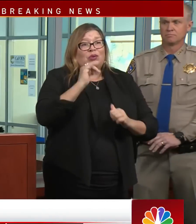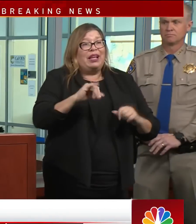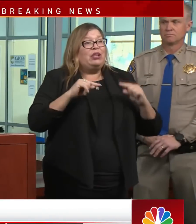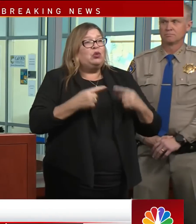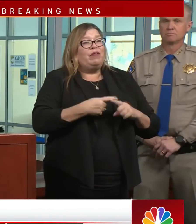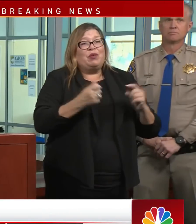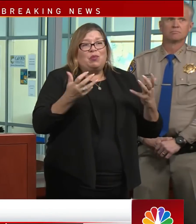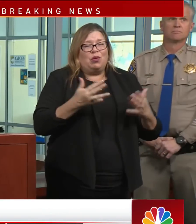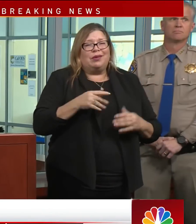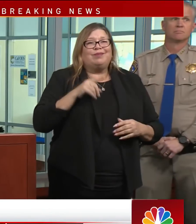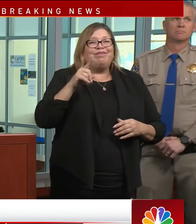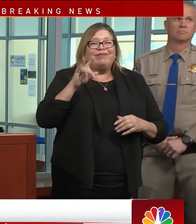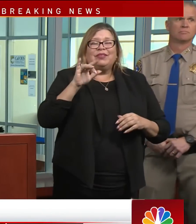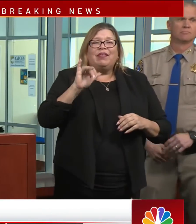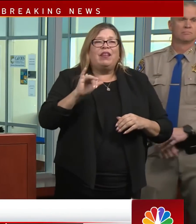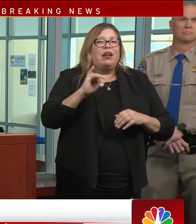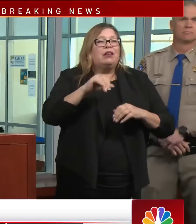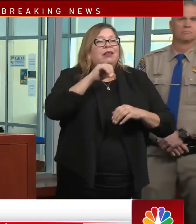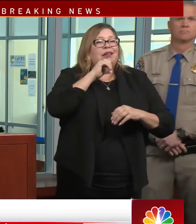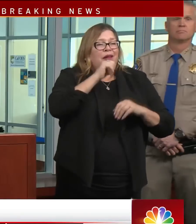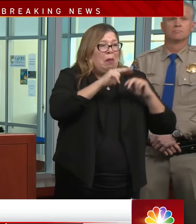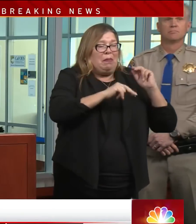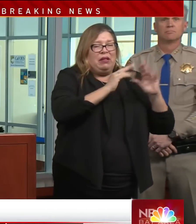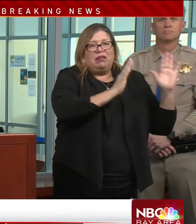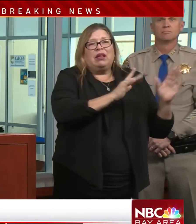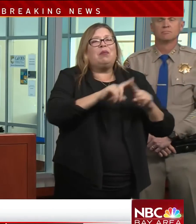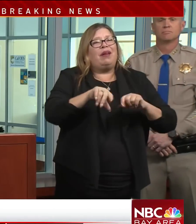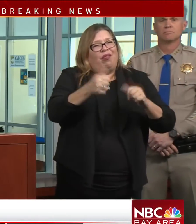from non-structural kinds of situations.